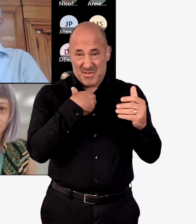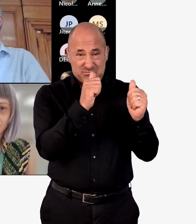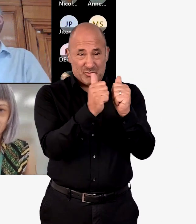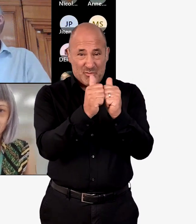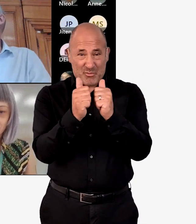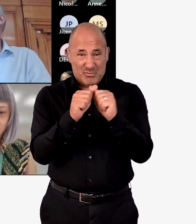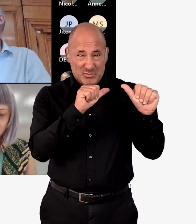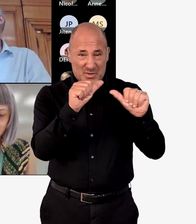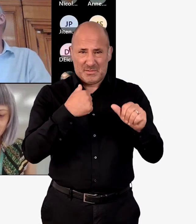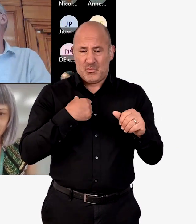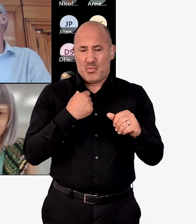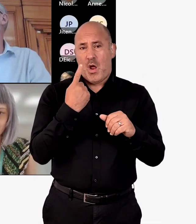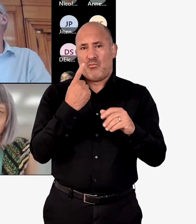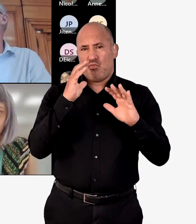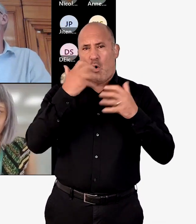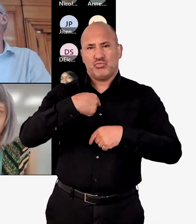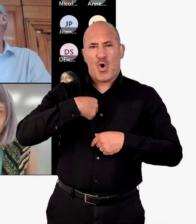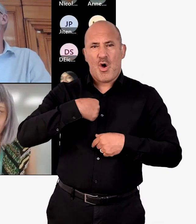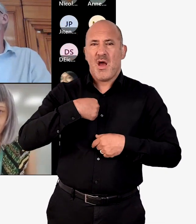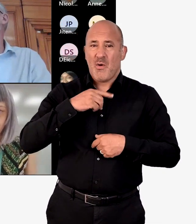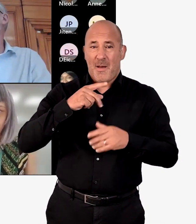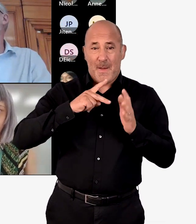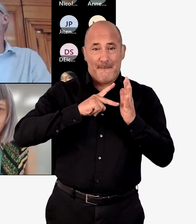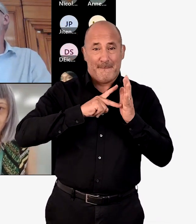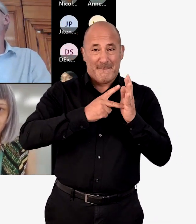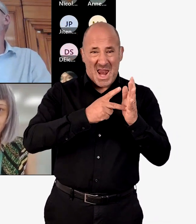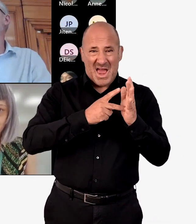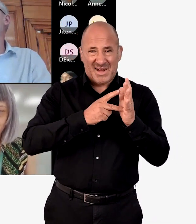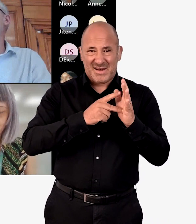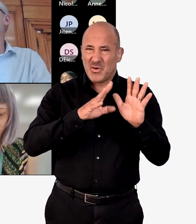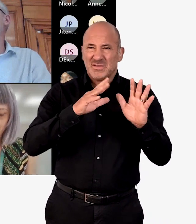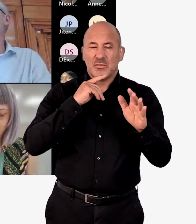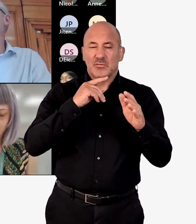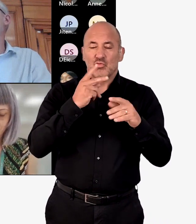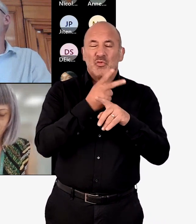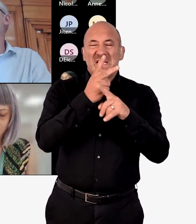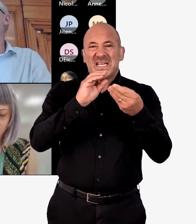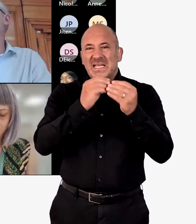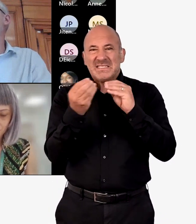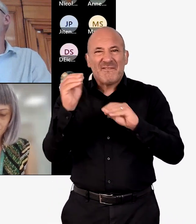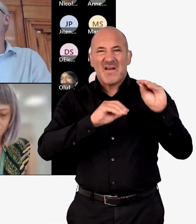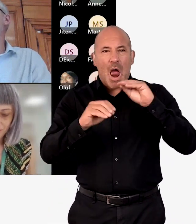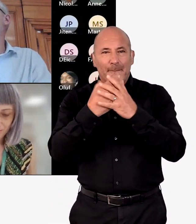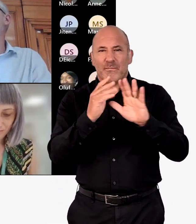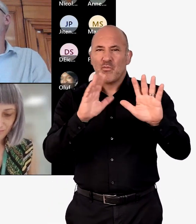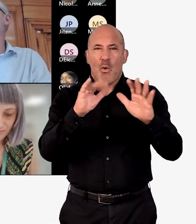think my main concern is just making sure that this plan is maybe, I'm not saying